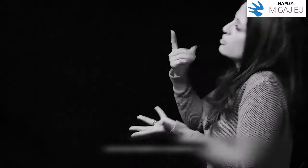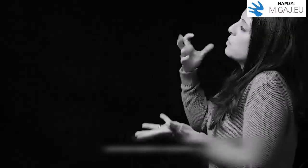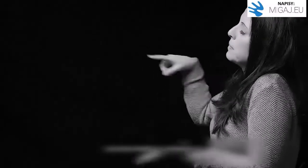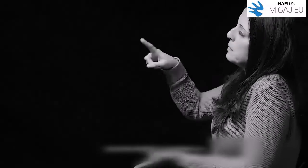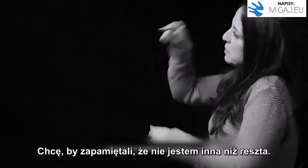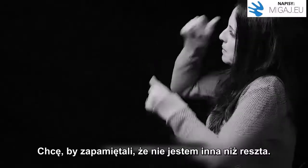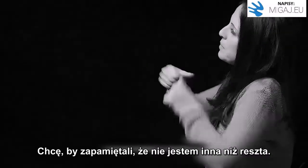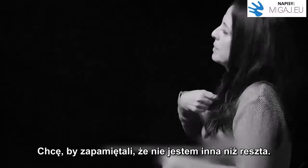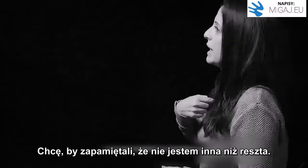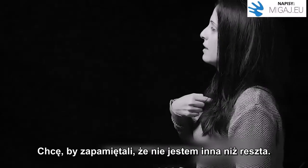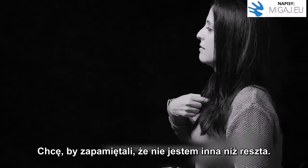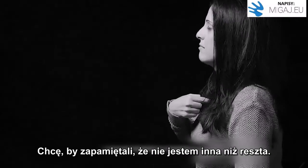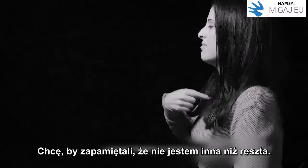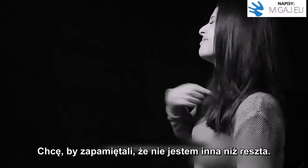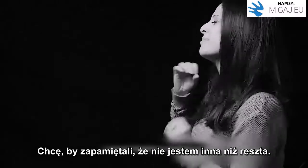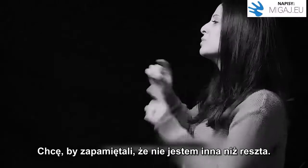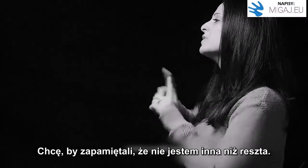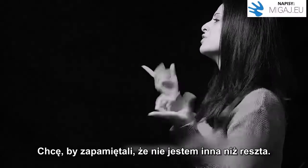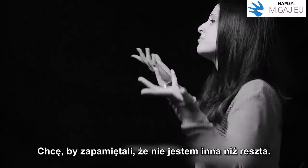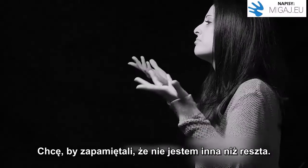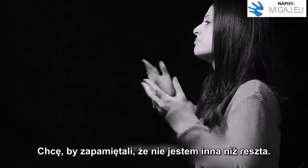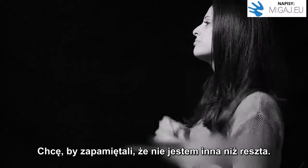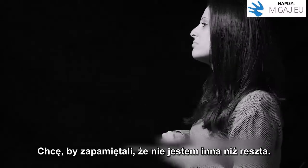I just want students to remember me that I'm no different.